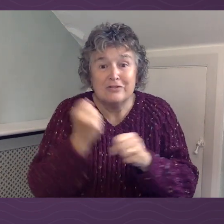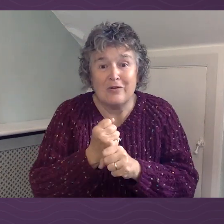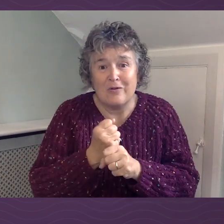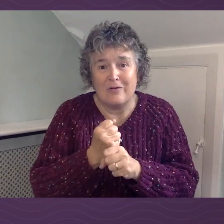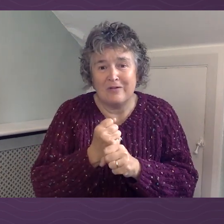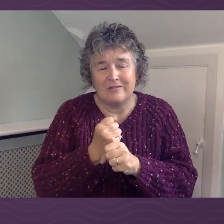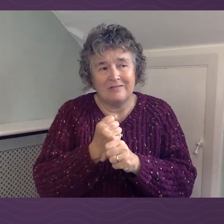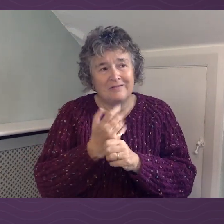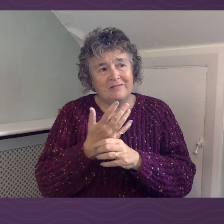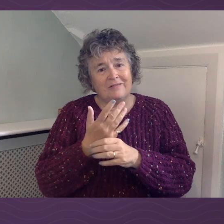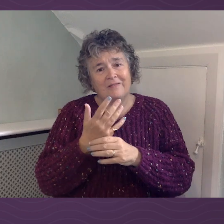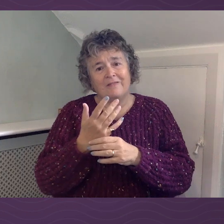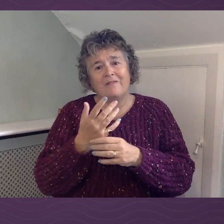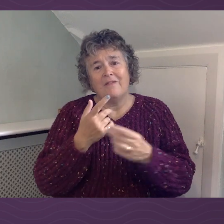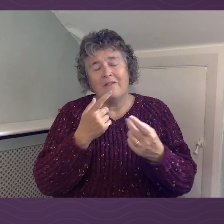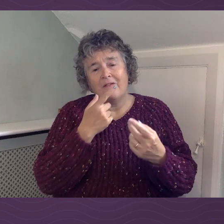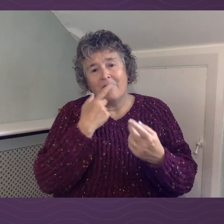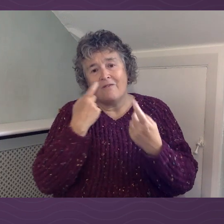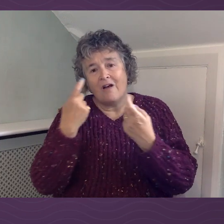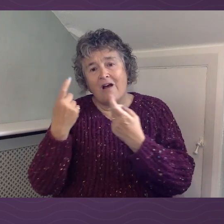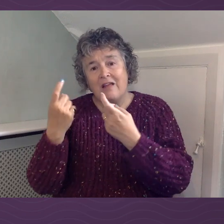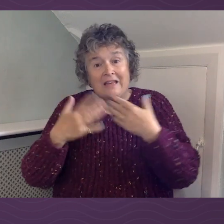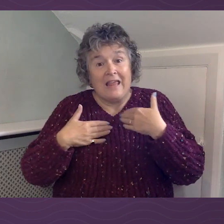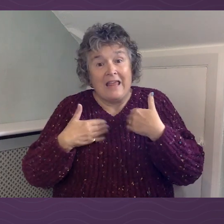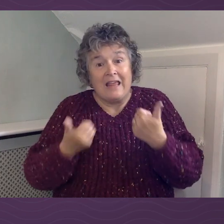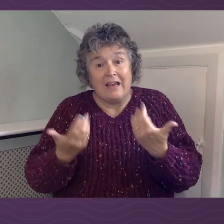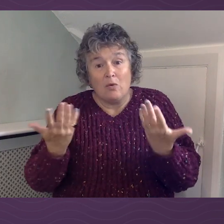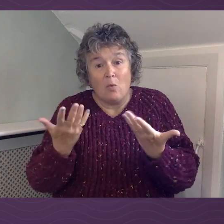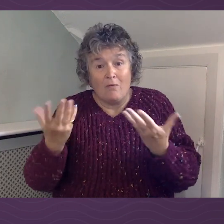inner person as well as our physical body sometimes.